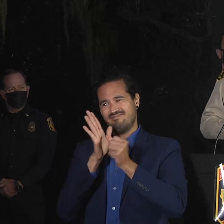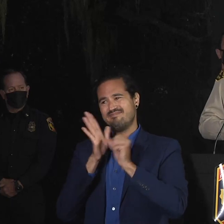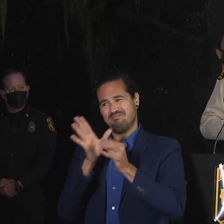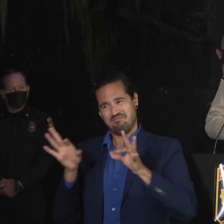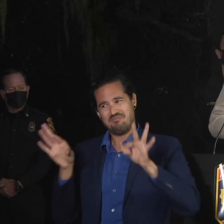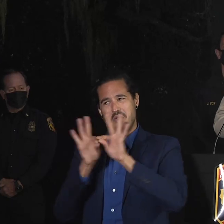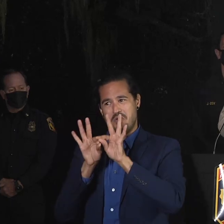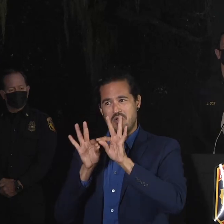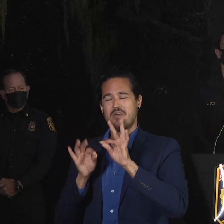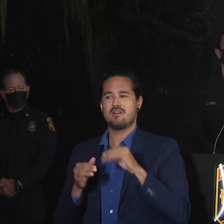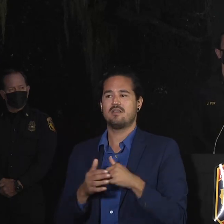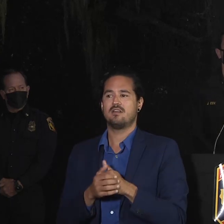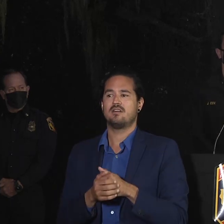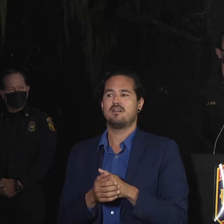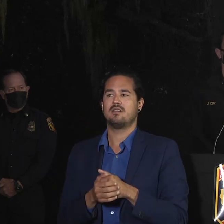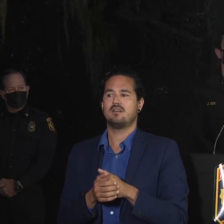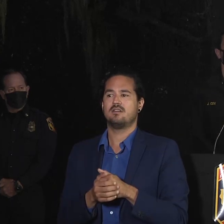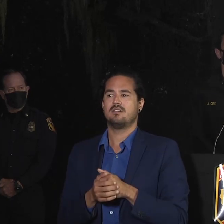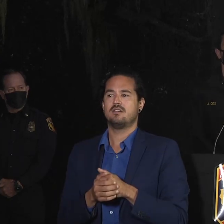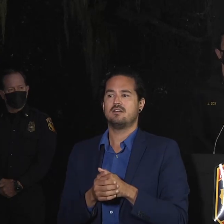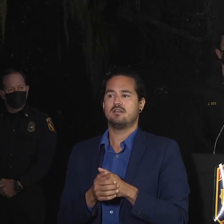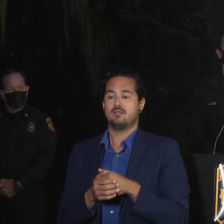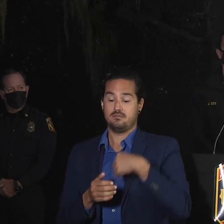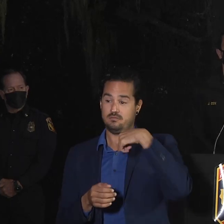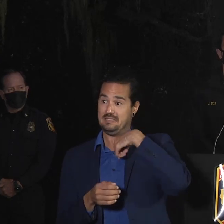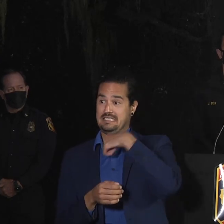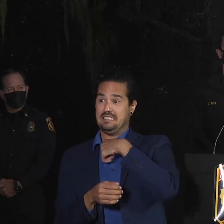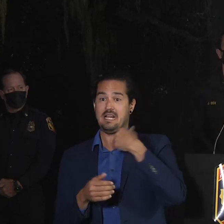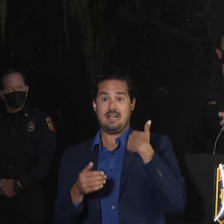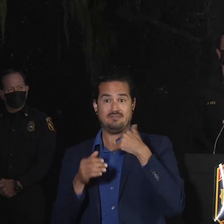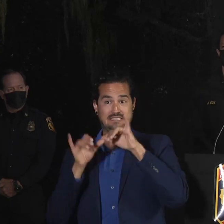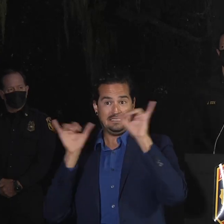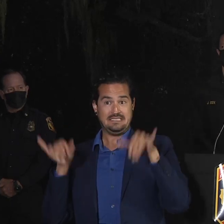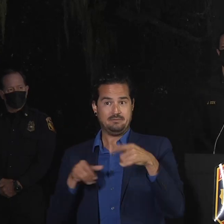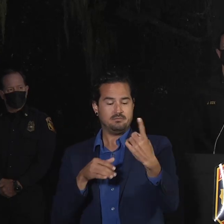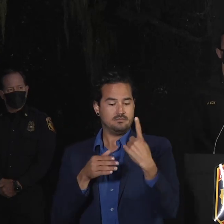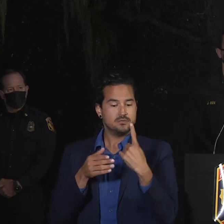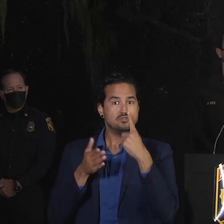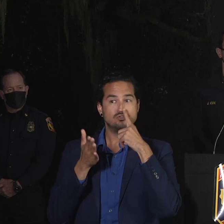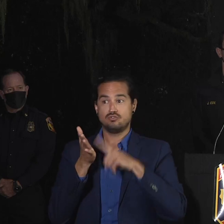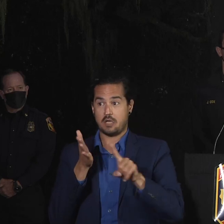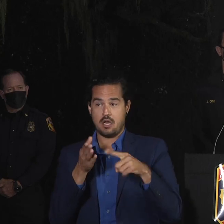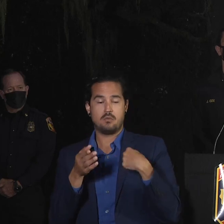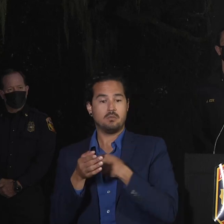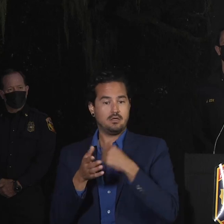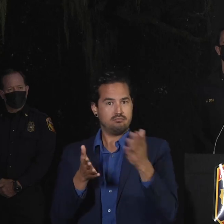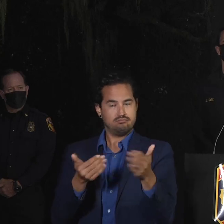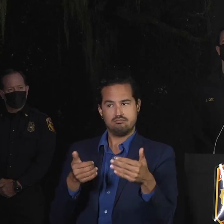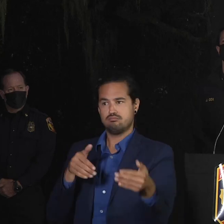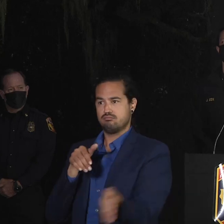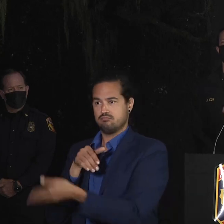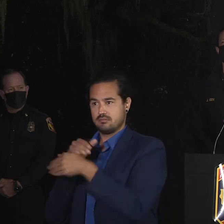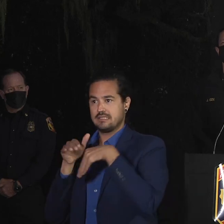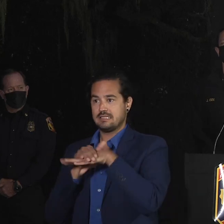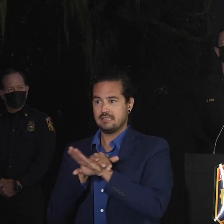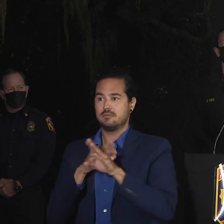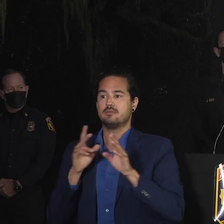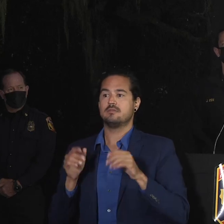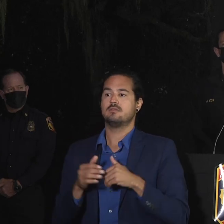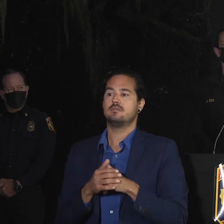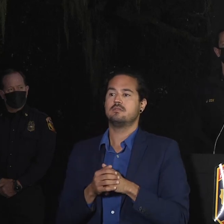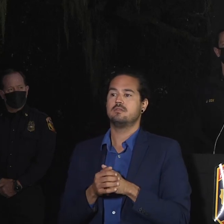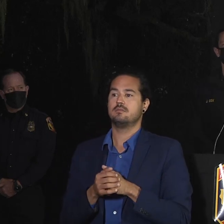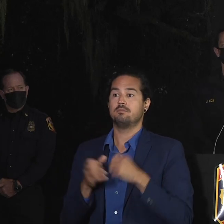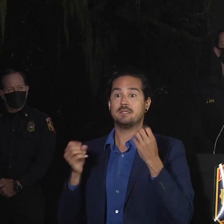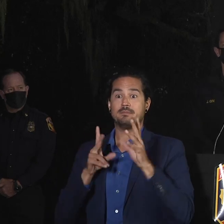on our end where we're going to be checking to make sure, because obviously having a bunch of people show up at a checkpoint and all of them, you know,